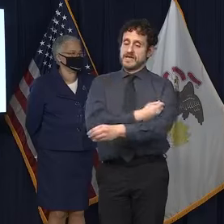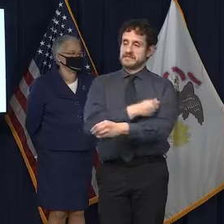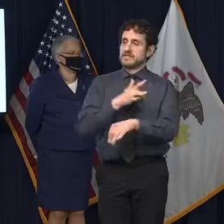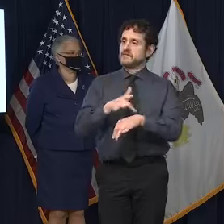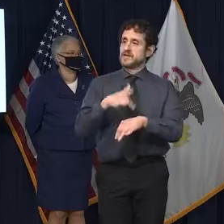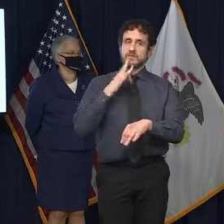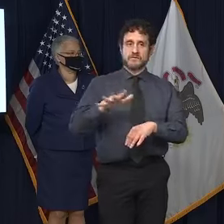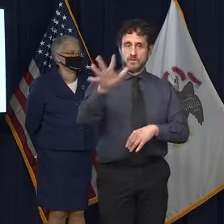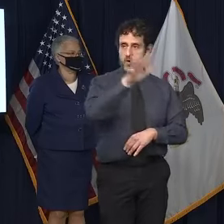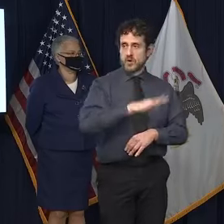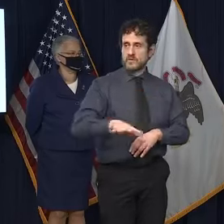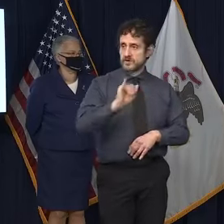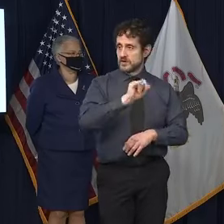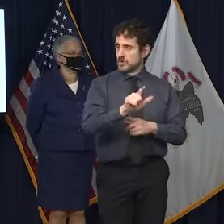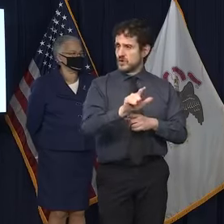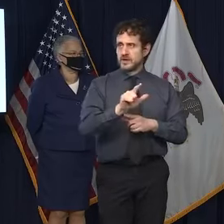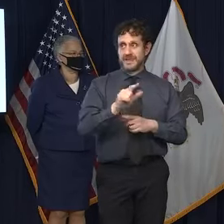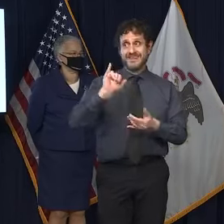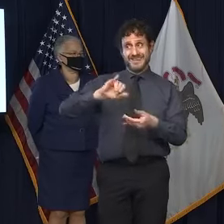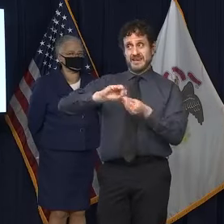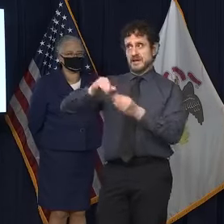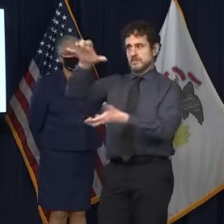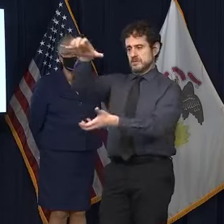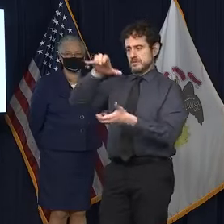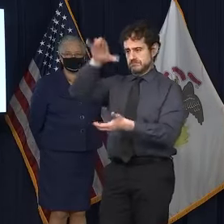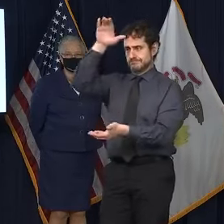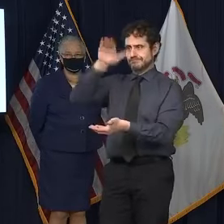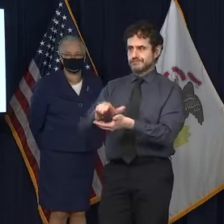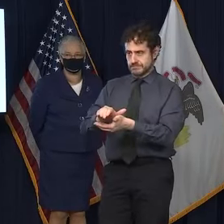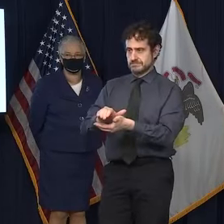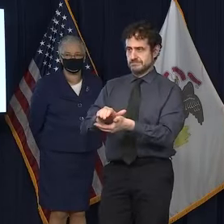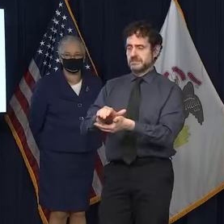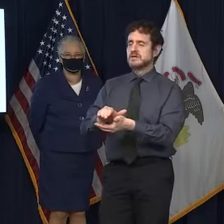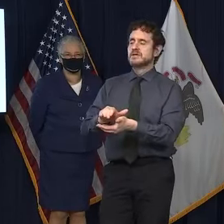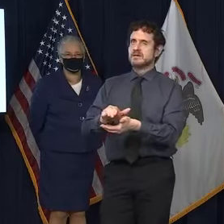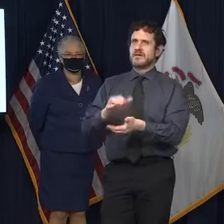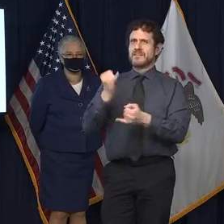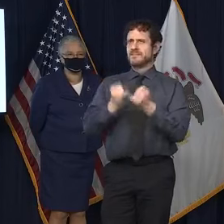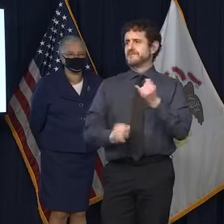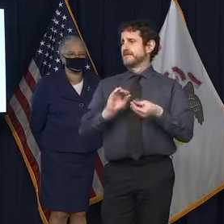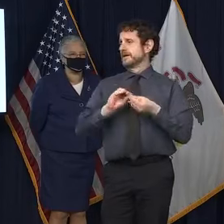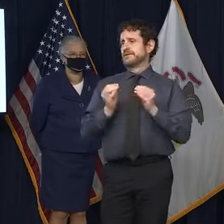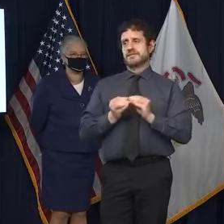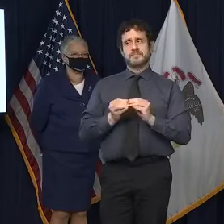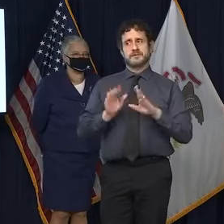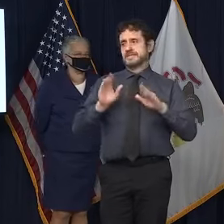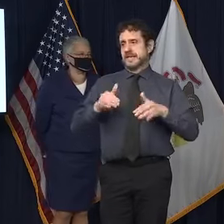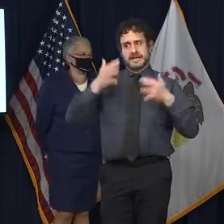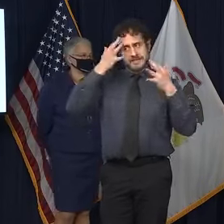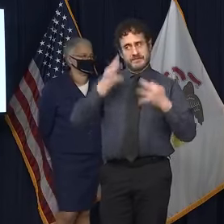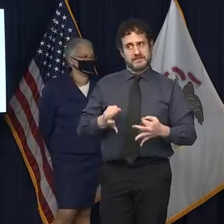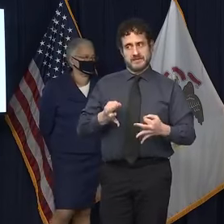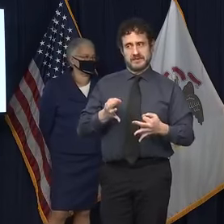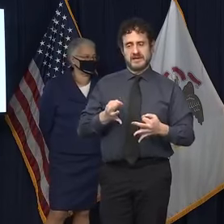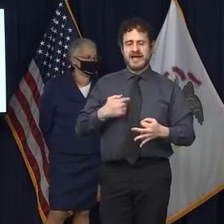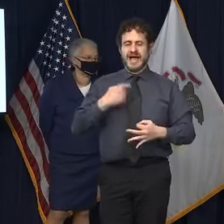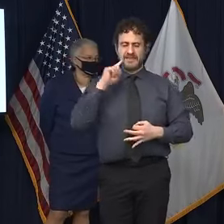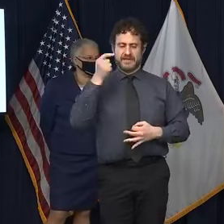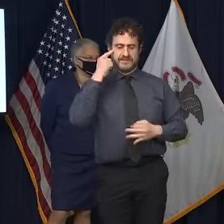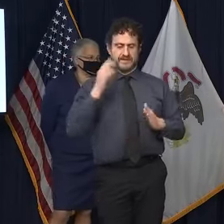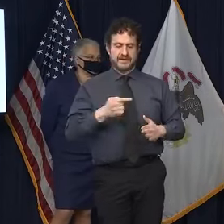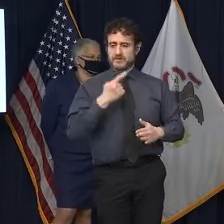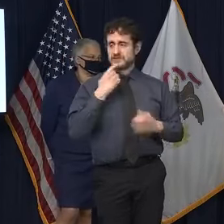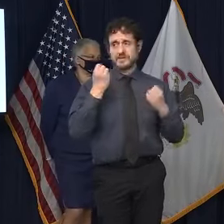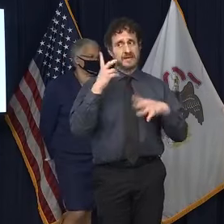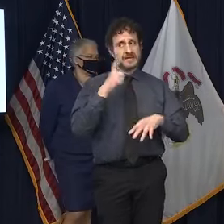consequentially, we will have a resultant drop. Our final numbers have not been concluded, and I think the Governor has mentioned